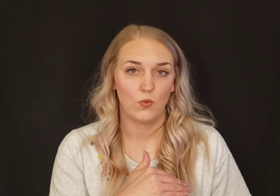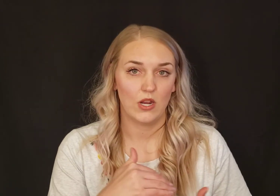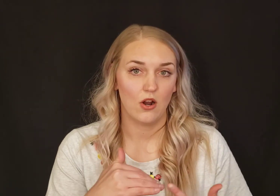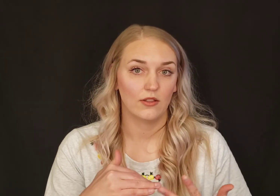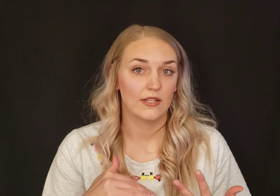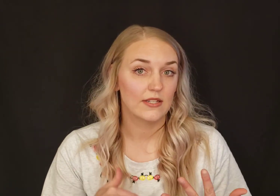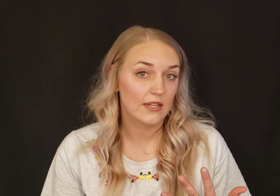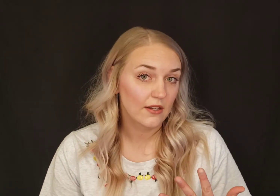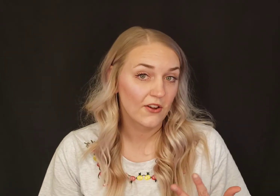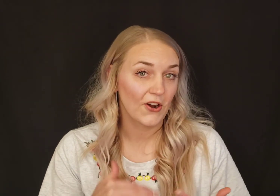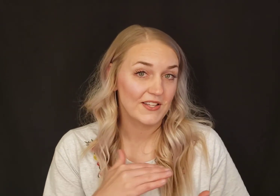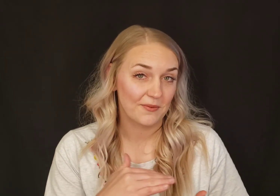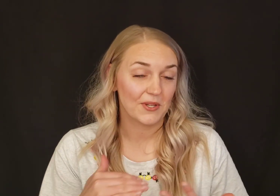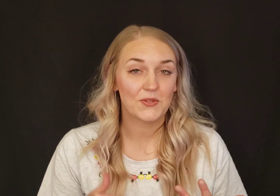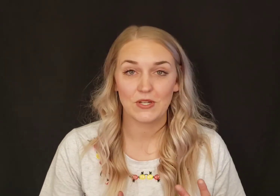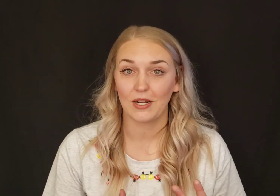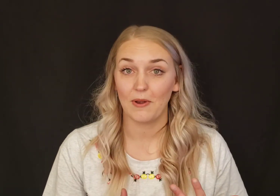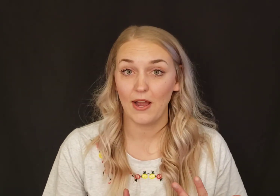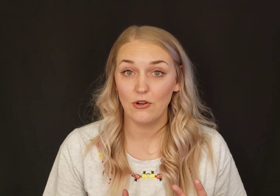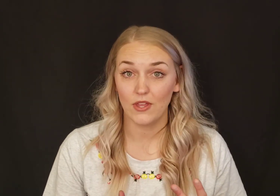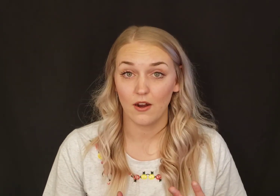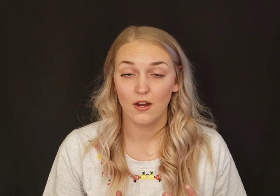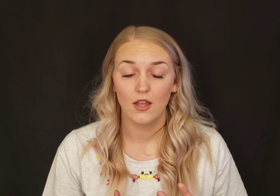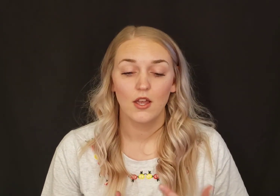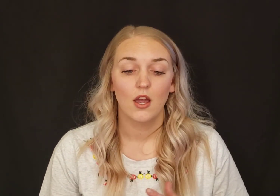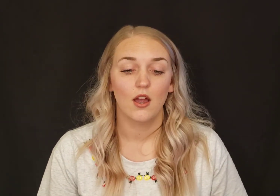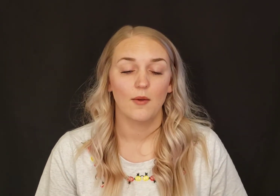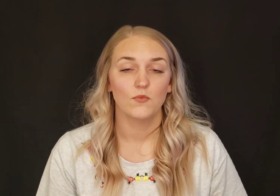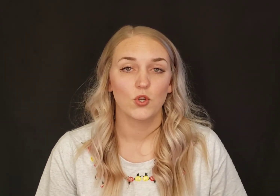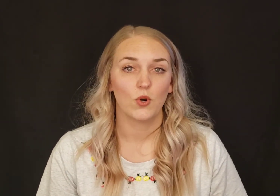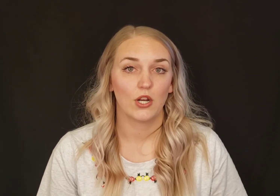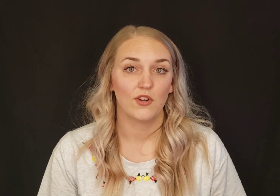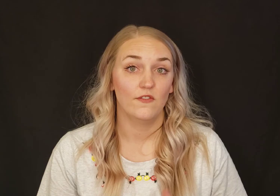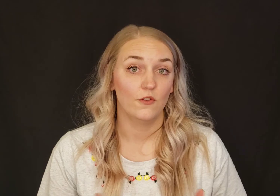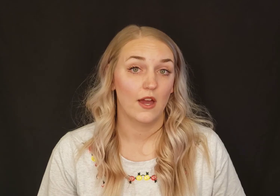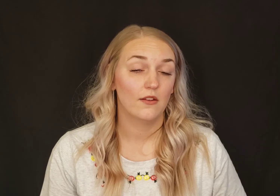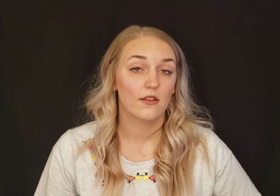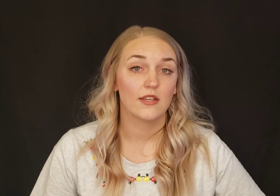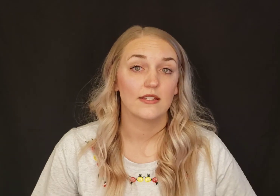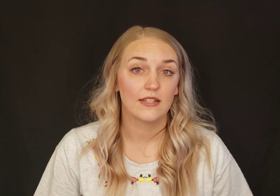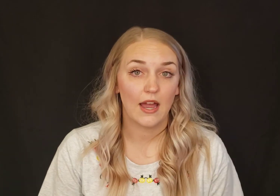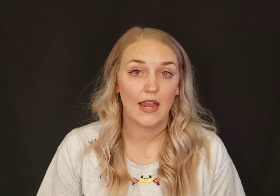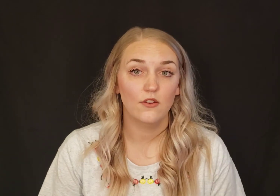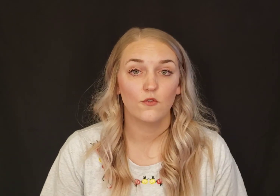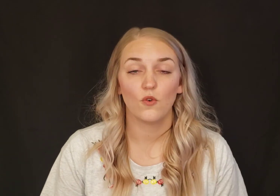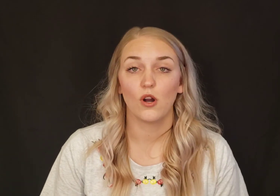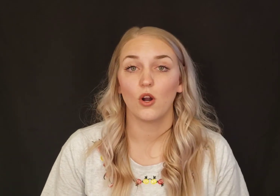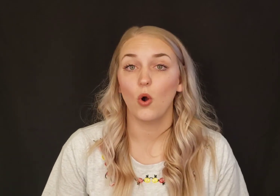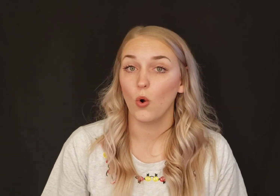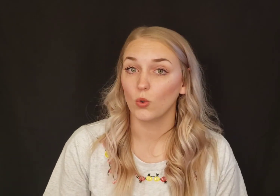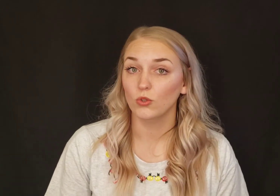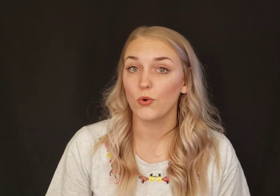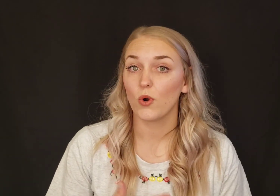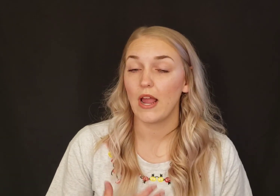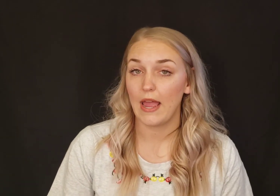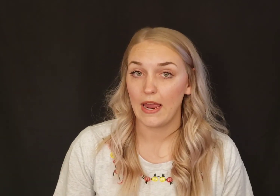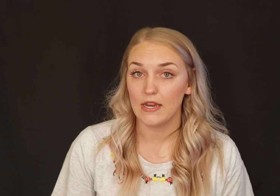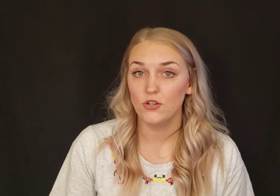we are listing our siblings, we talk about how they're all So we're going to review that. The sign for old or age,